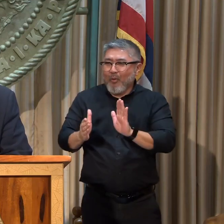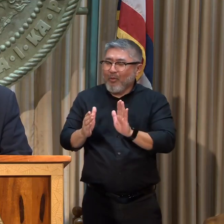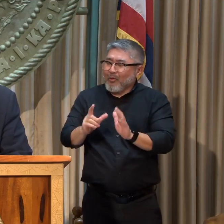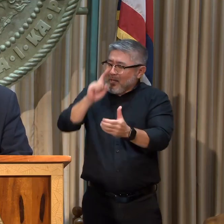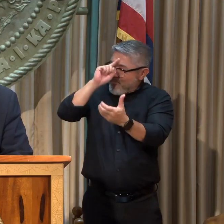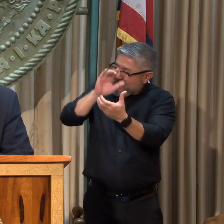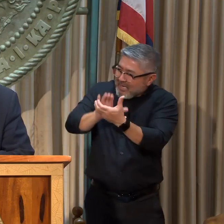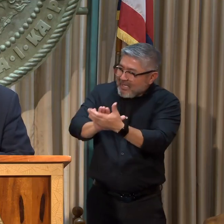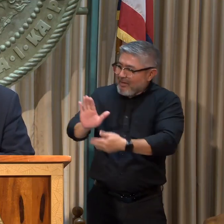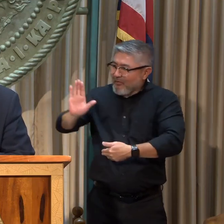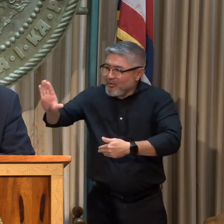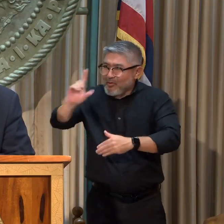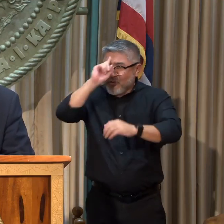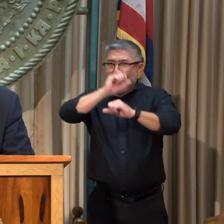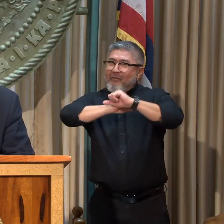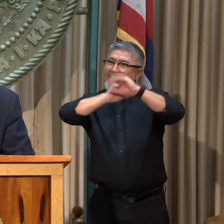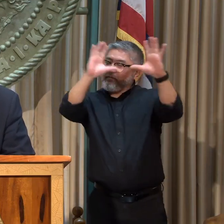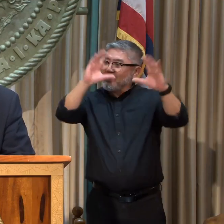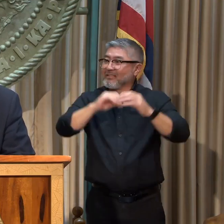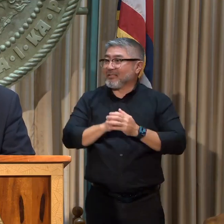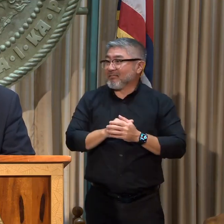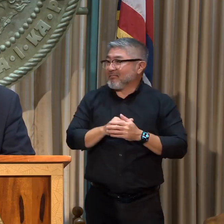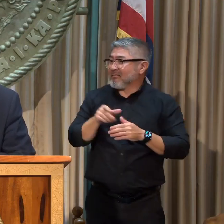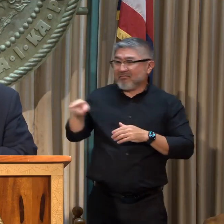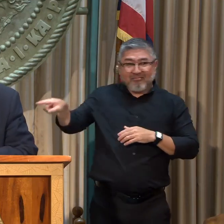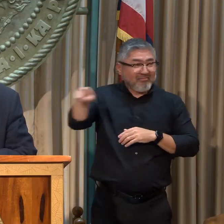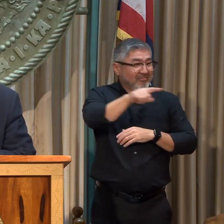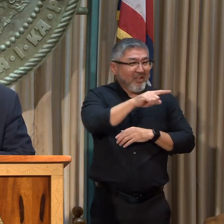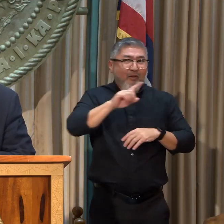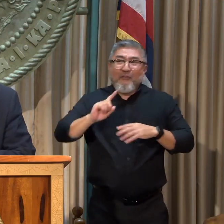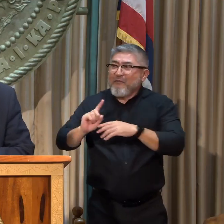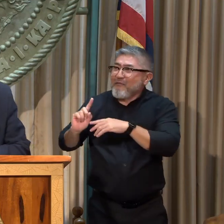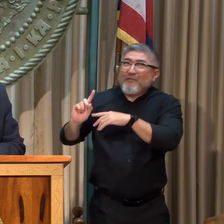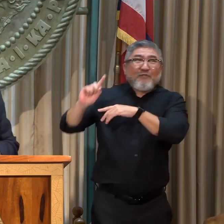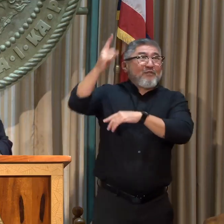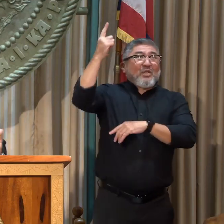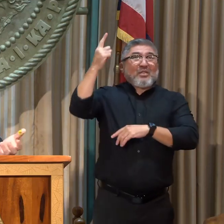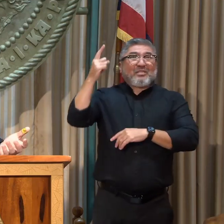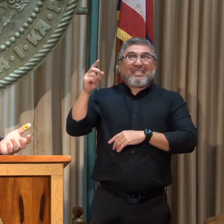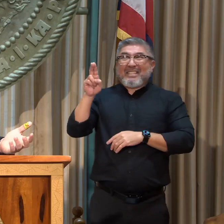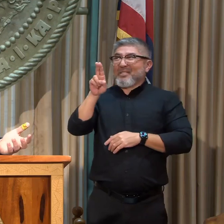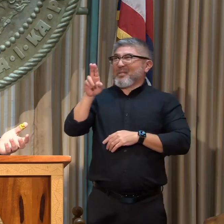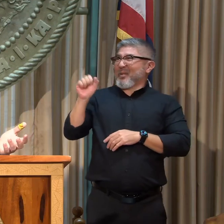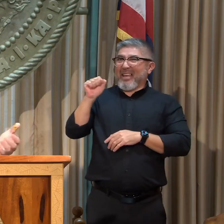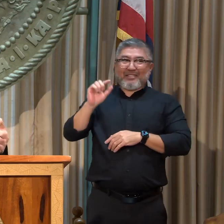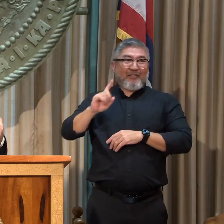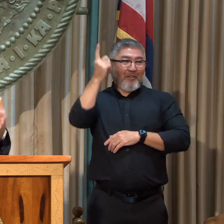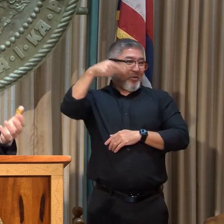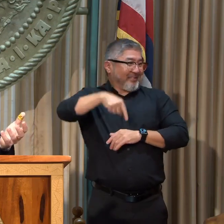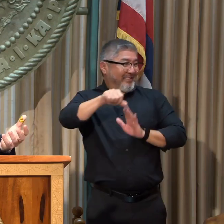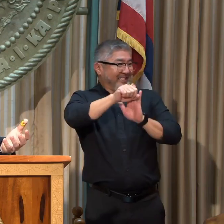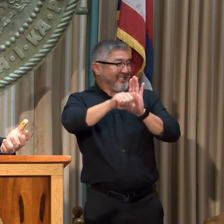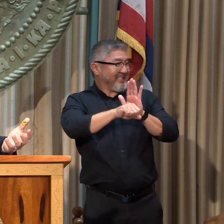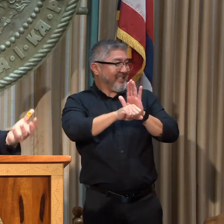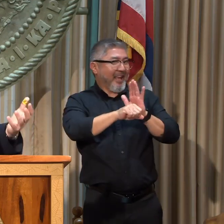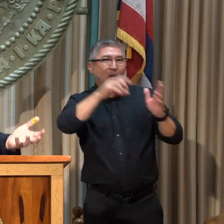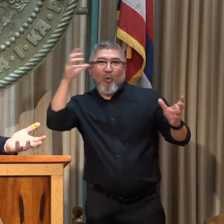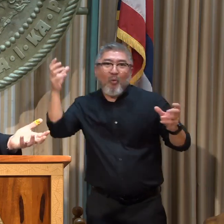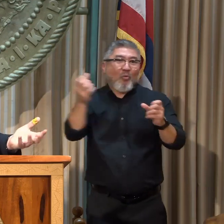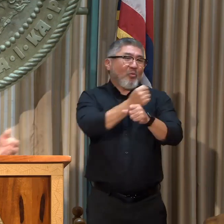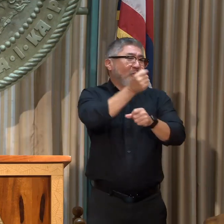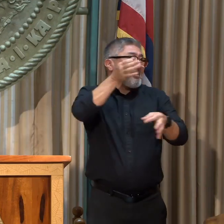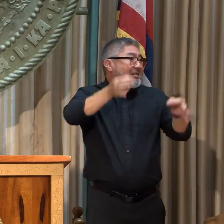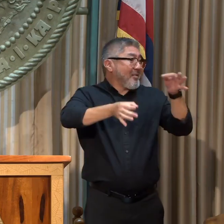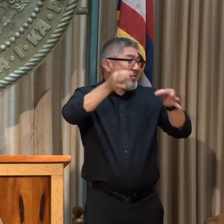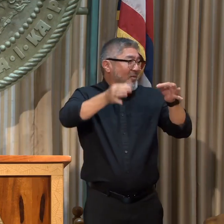So it's groundbreaking. You're the first in the country, I believe, in a state to succeed. And I hope that others